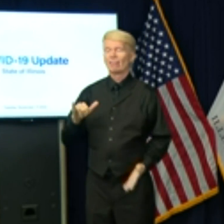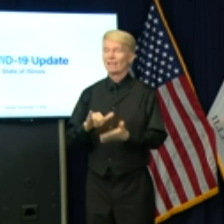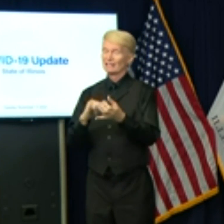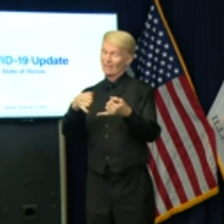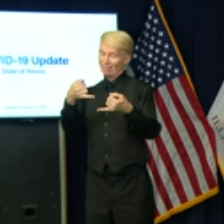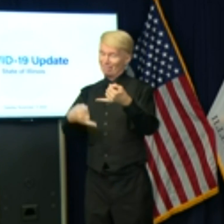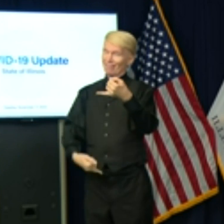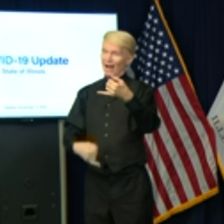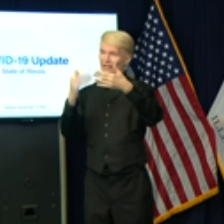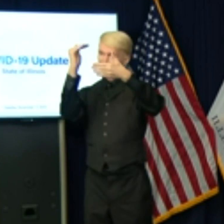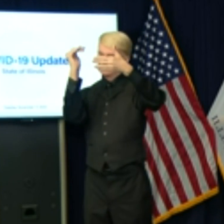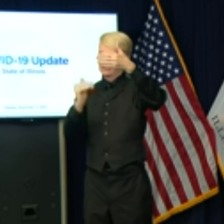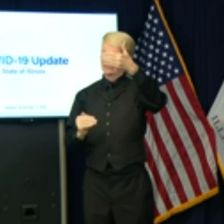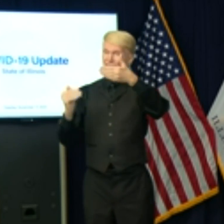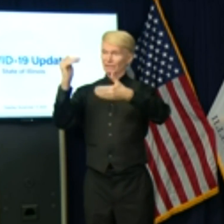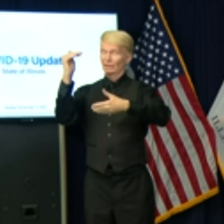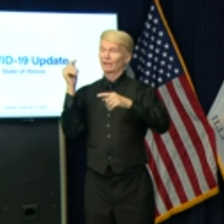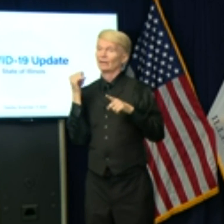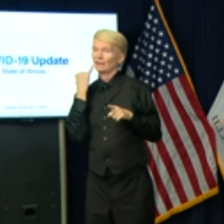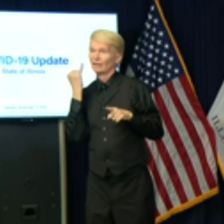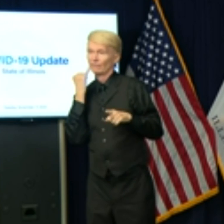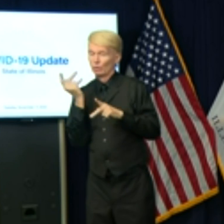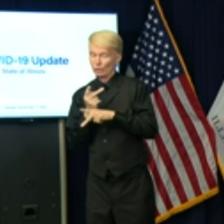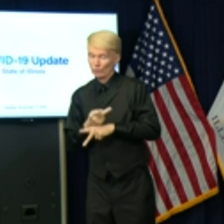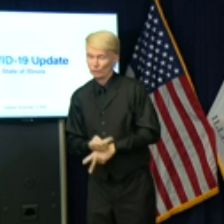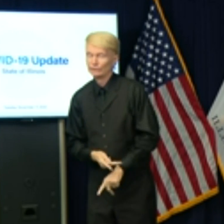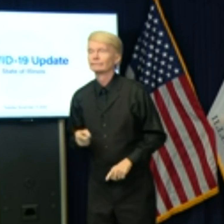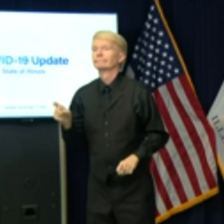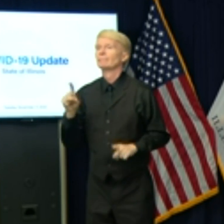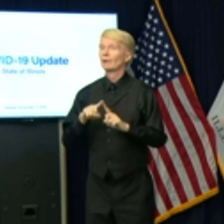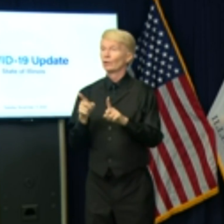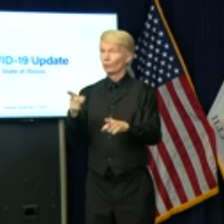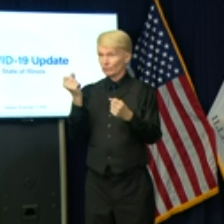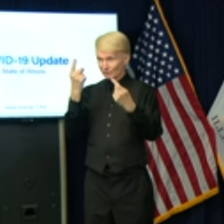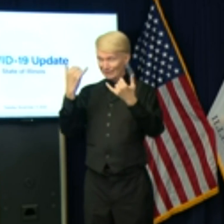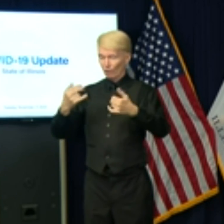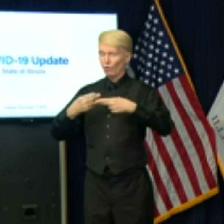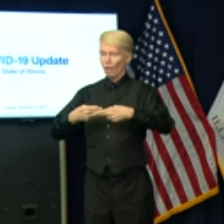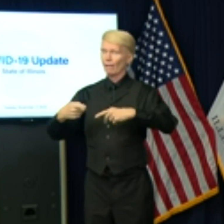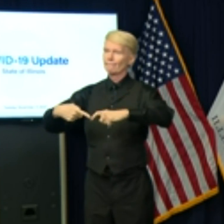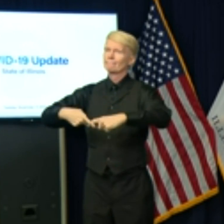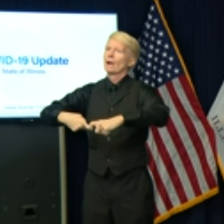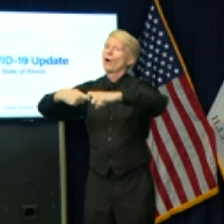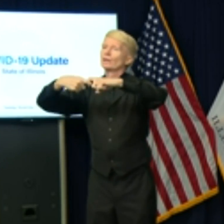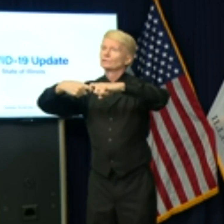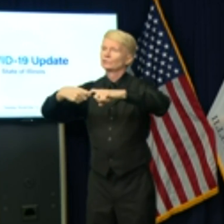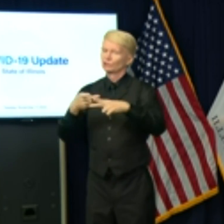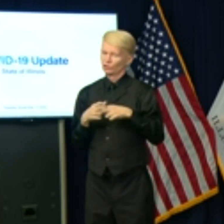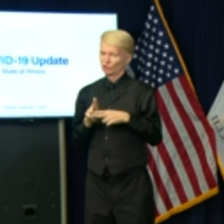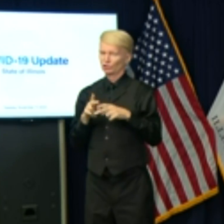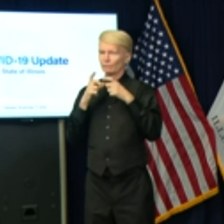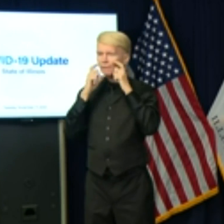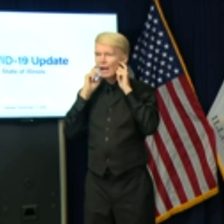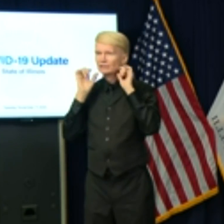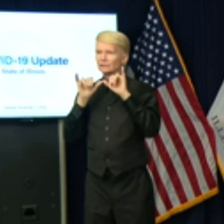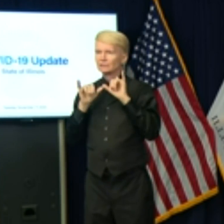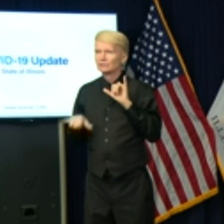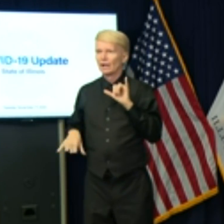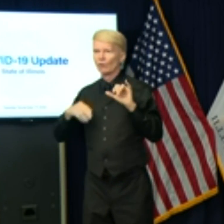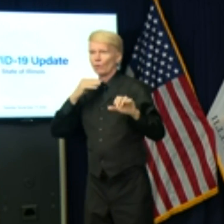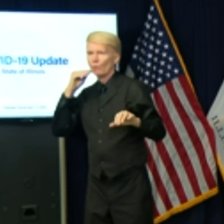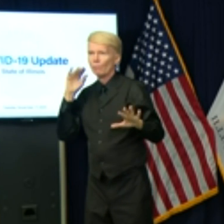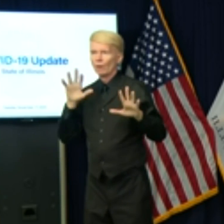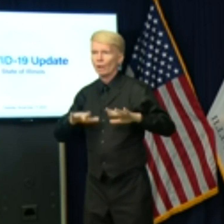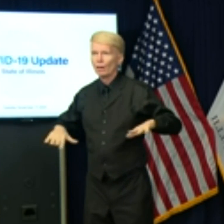obviously. But if everyone cooperates with us on this pause, we don't have to go to the full extreme. And so I hope